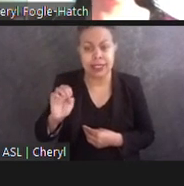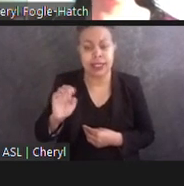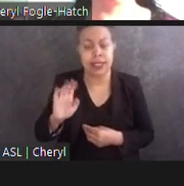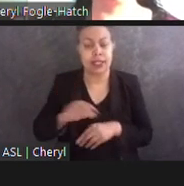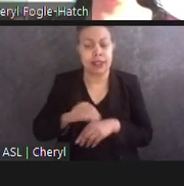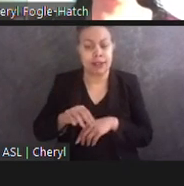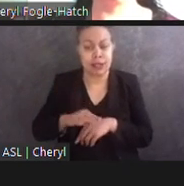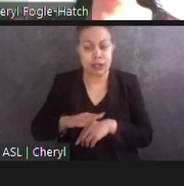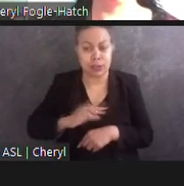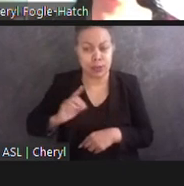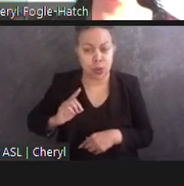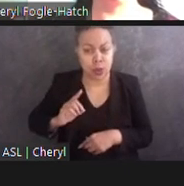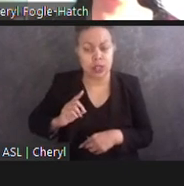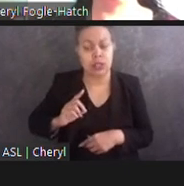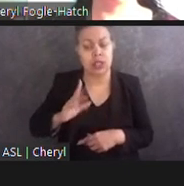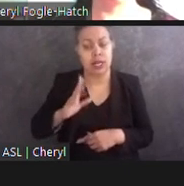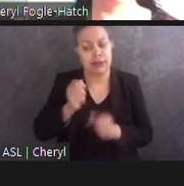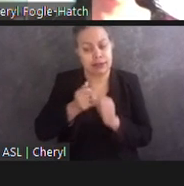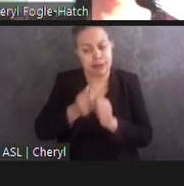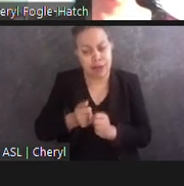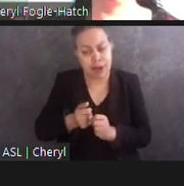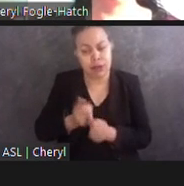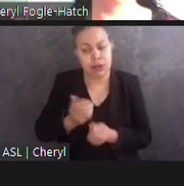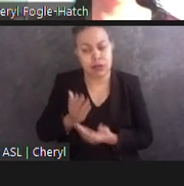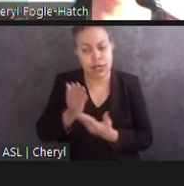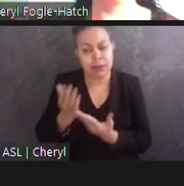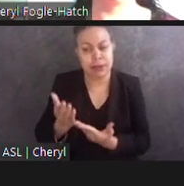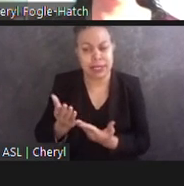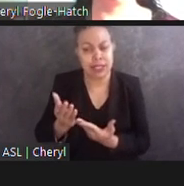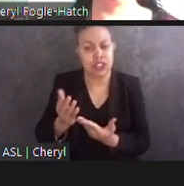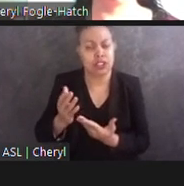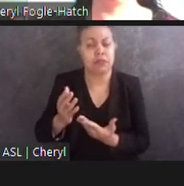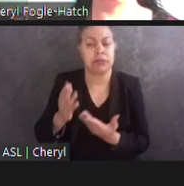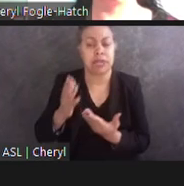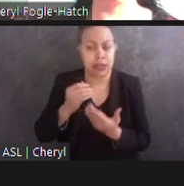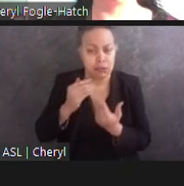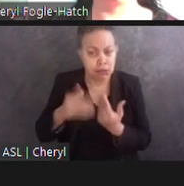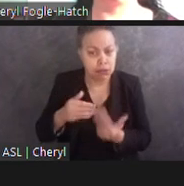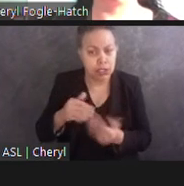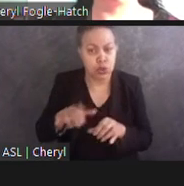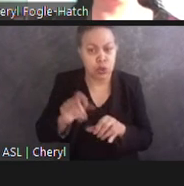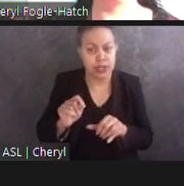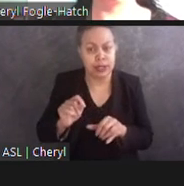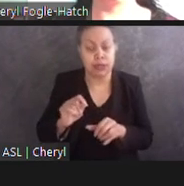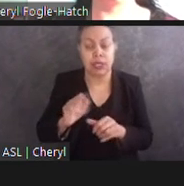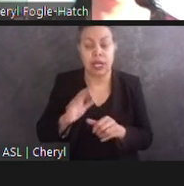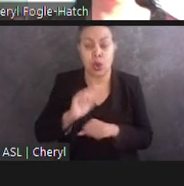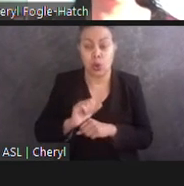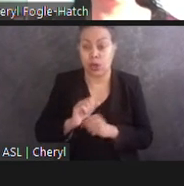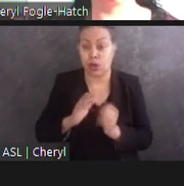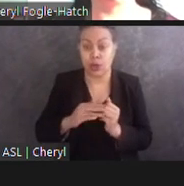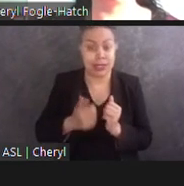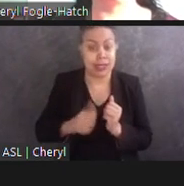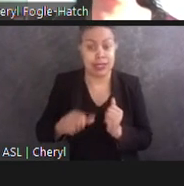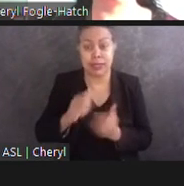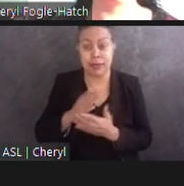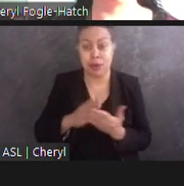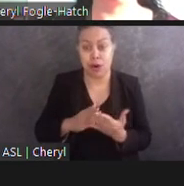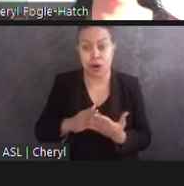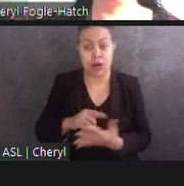follow those recommendations and carry them out. And to work on any other aspect of this that will help to make the FDR